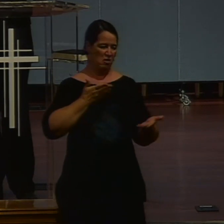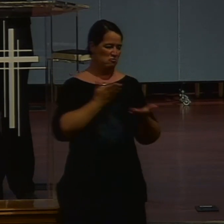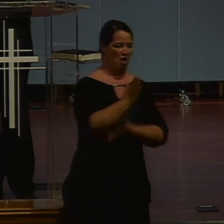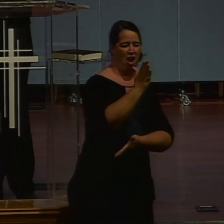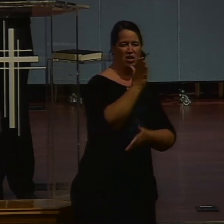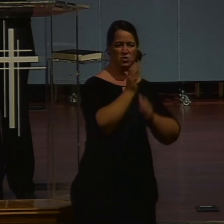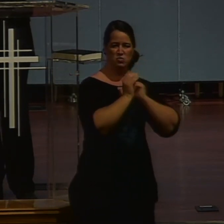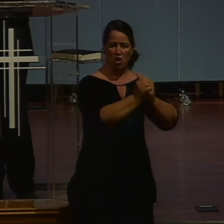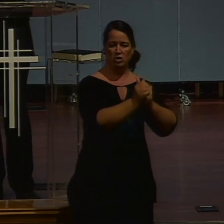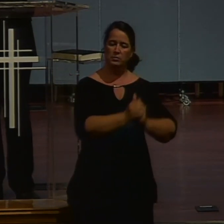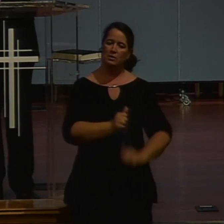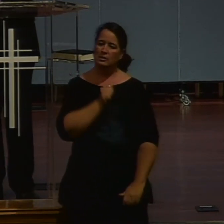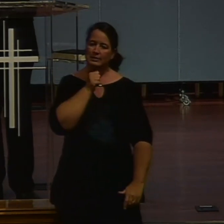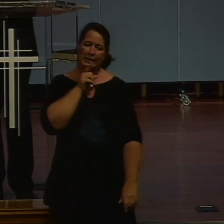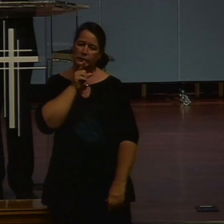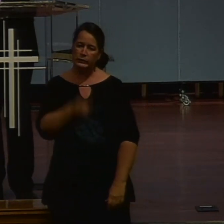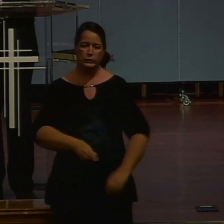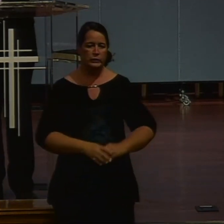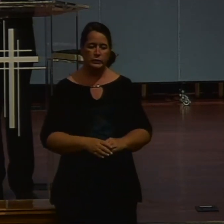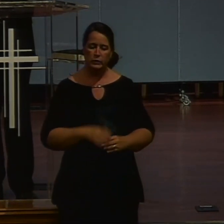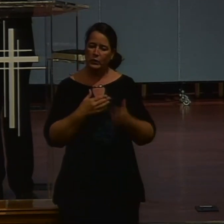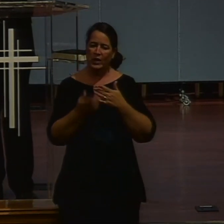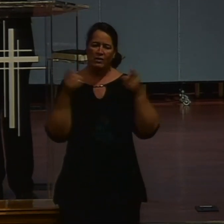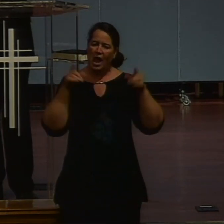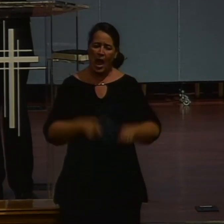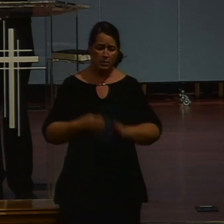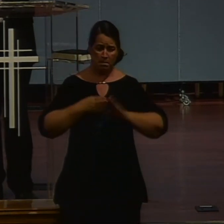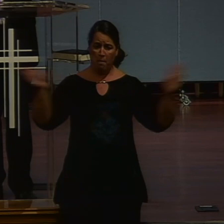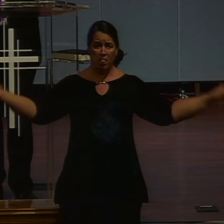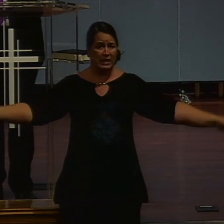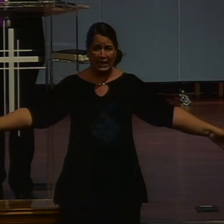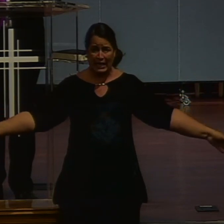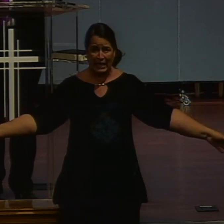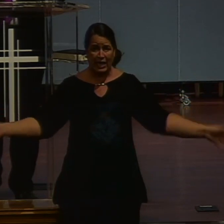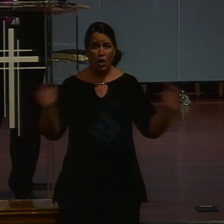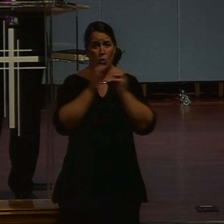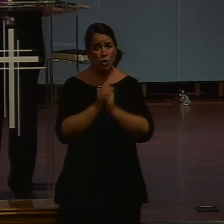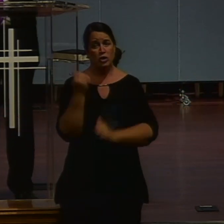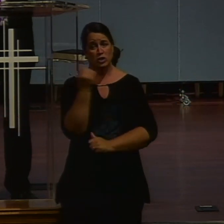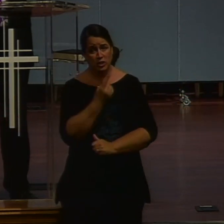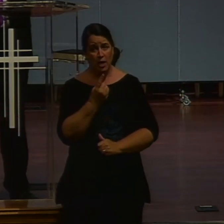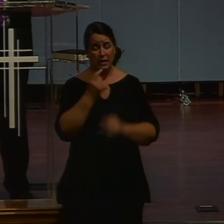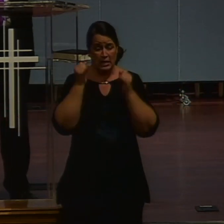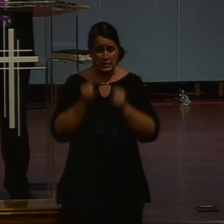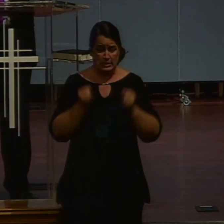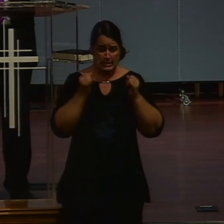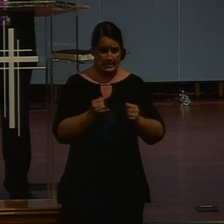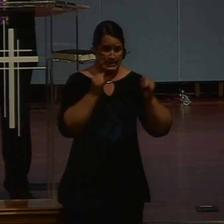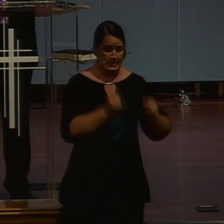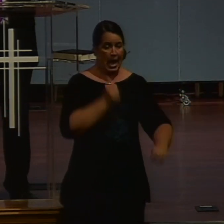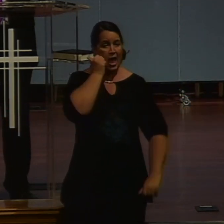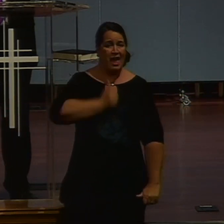true. No matter what happens in the public venue, that is not true. Worship is something we are called to do as a manner